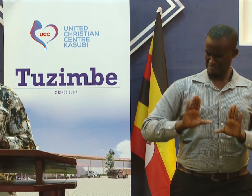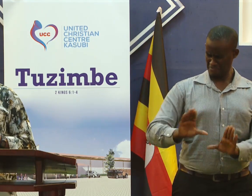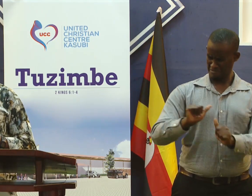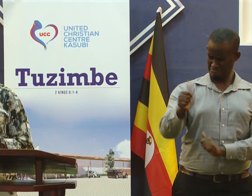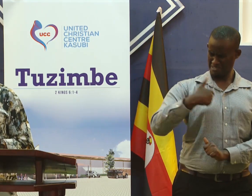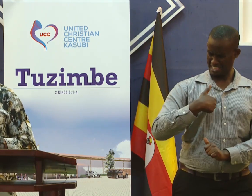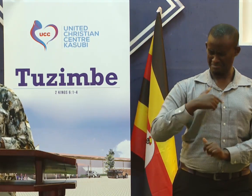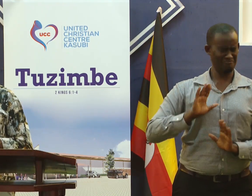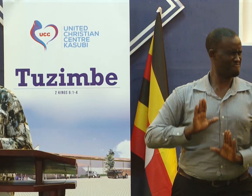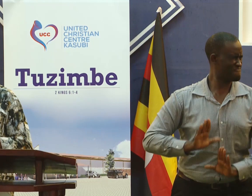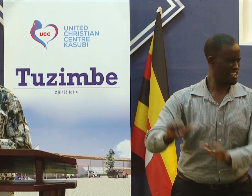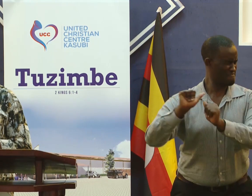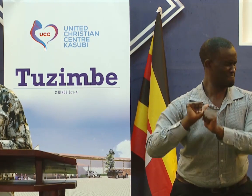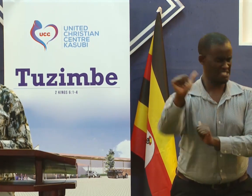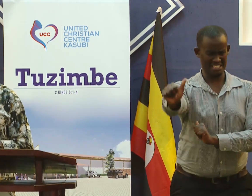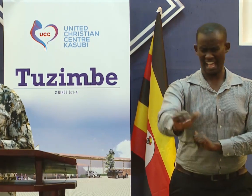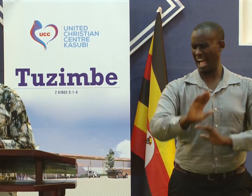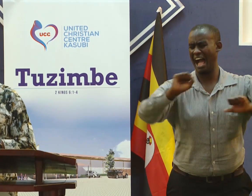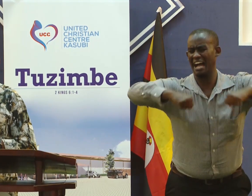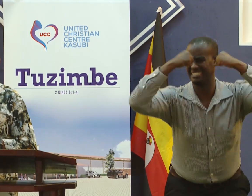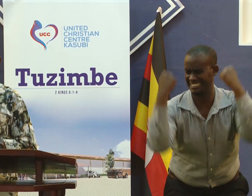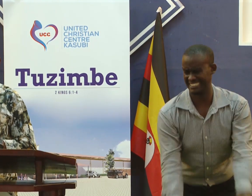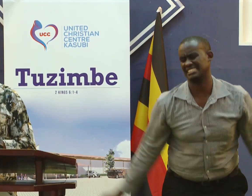But he saw it so wicked and he said,